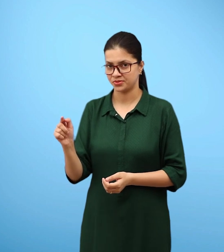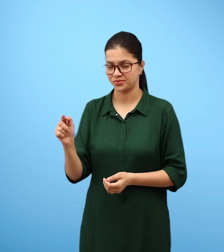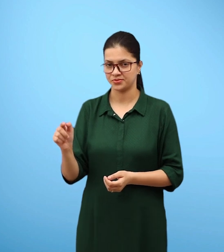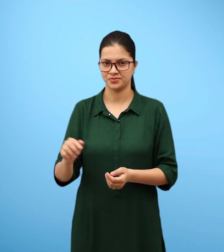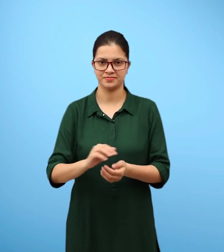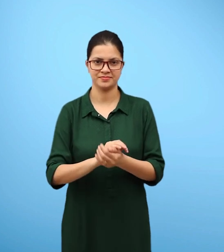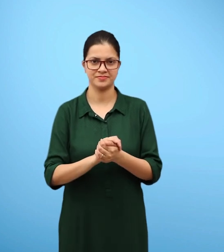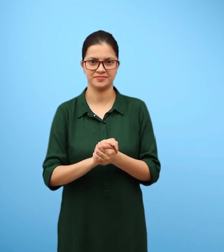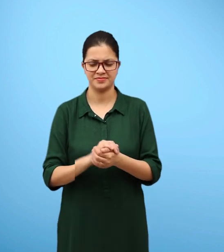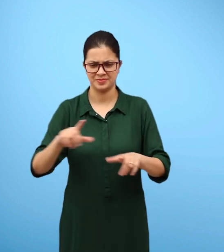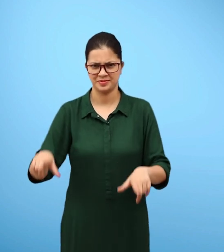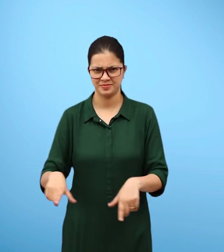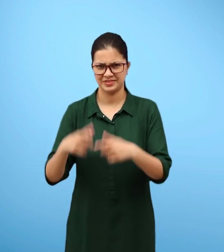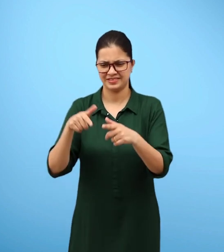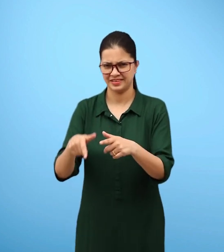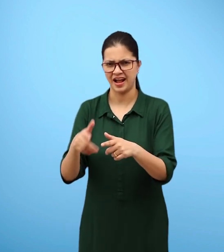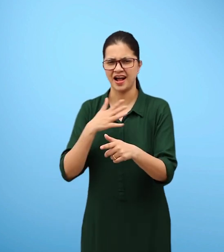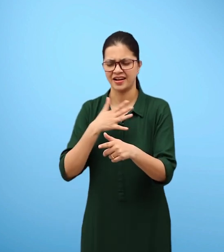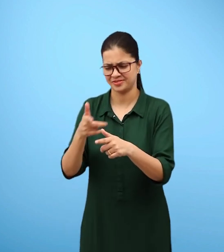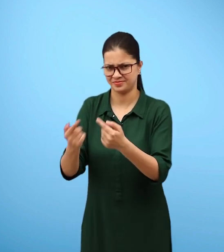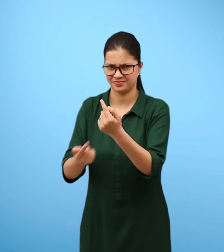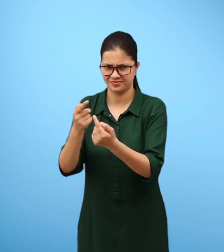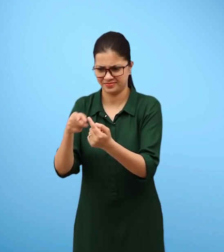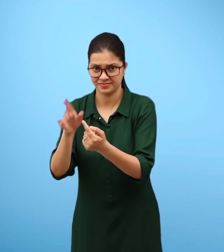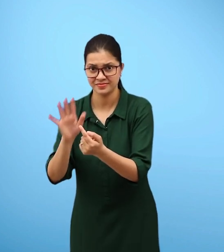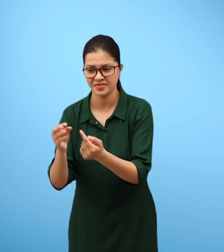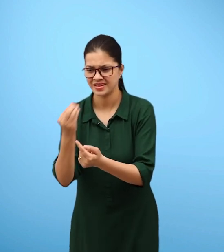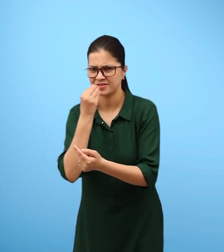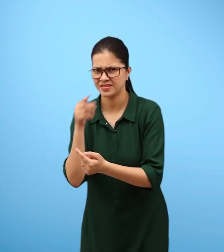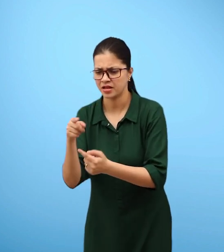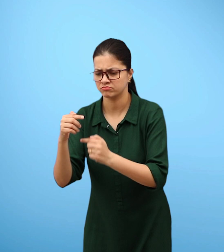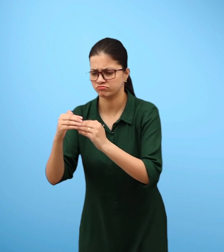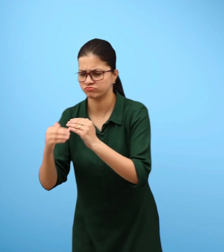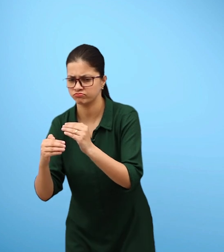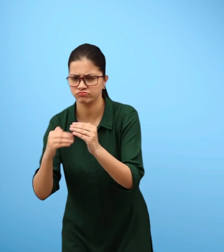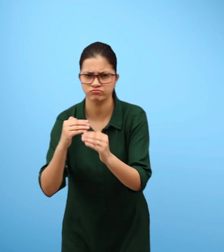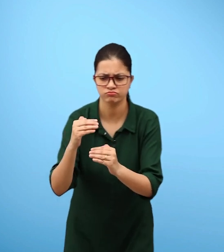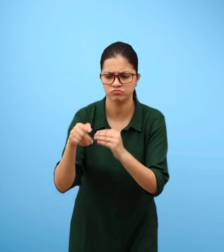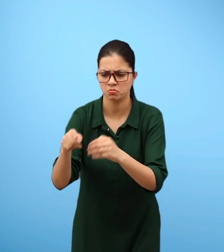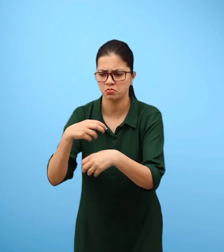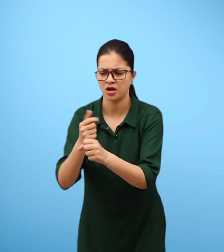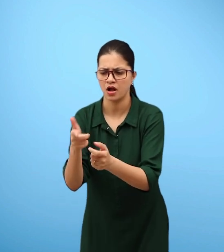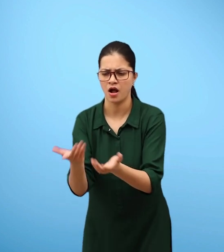7. The component of air used by green plants to make their food is